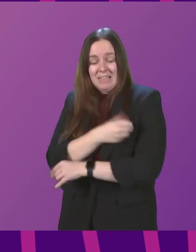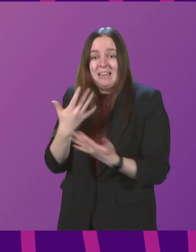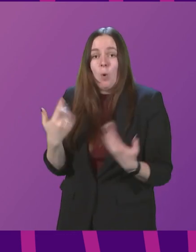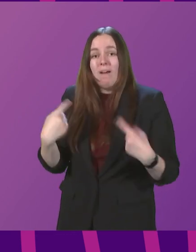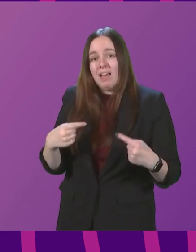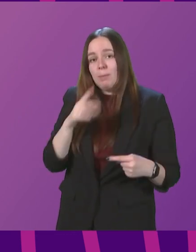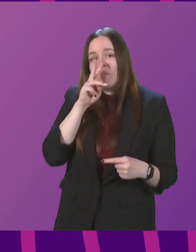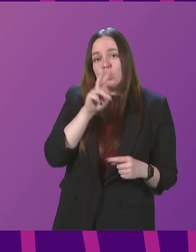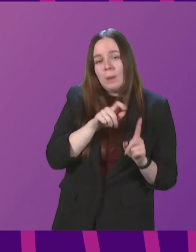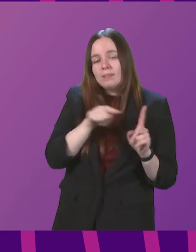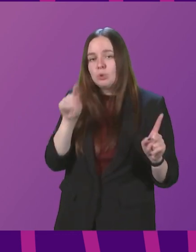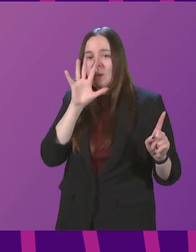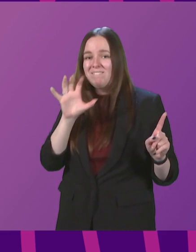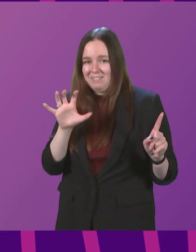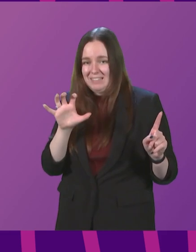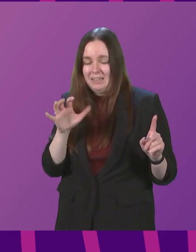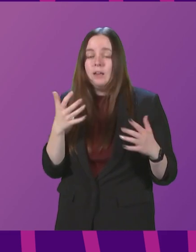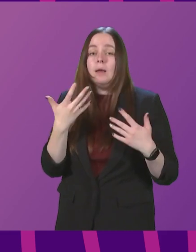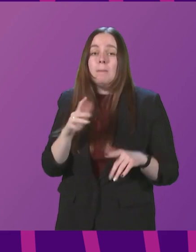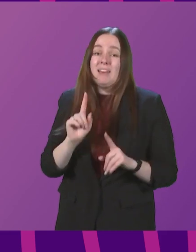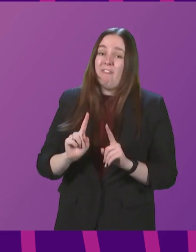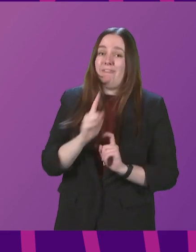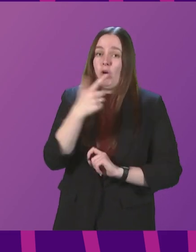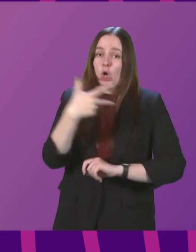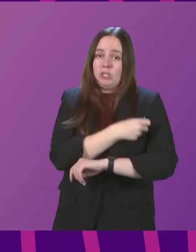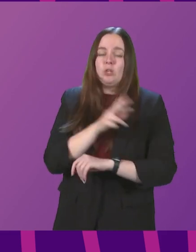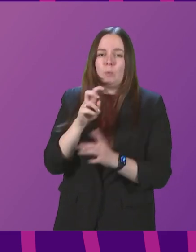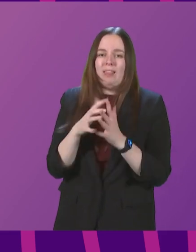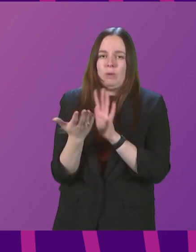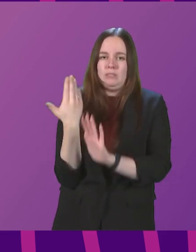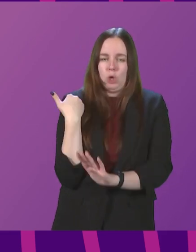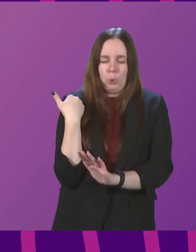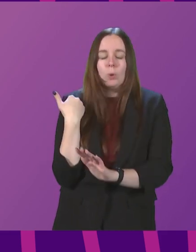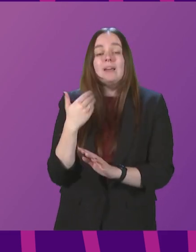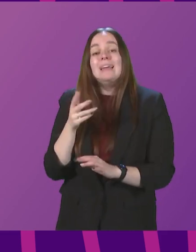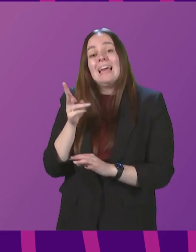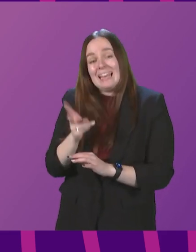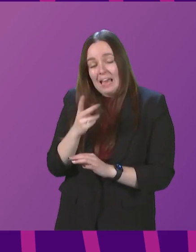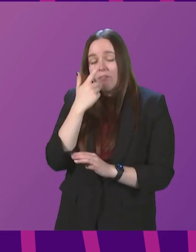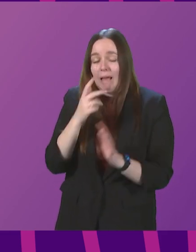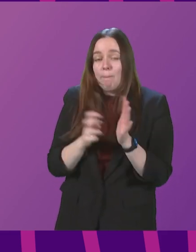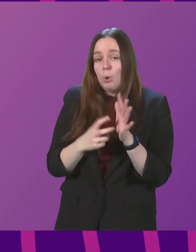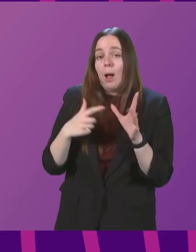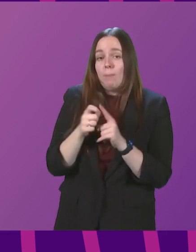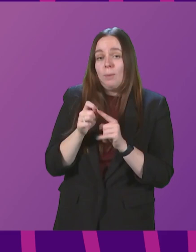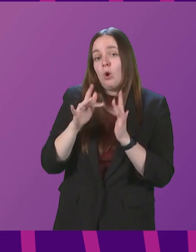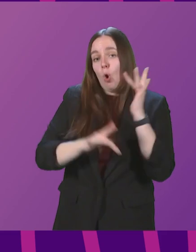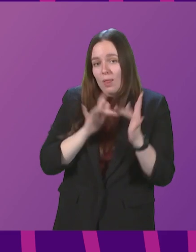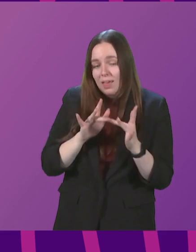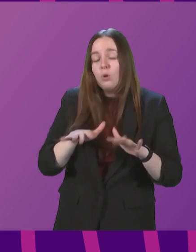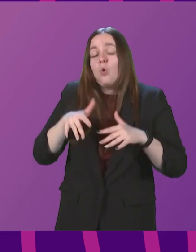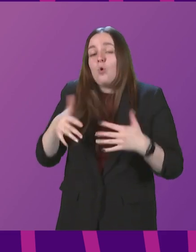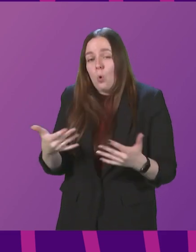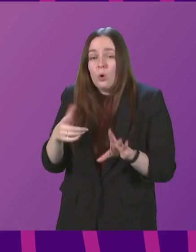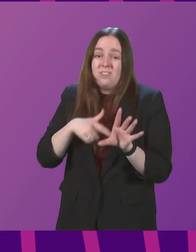for 12- to 15-year-olds who had a first dose at least 12 weeks previously. Again, appointments can be booked online. Alternatively,